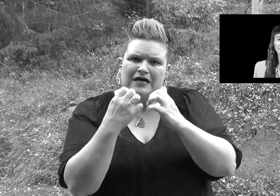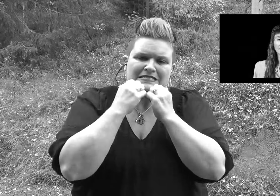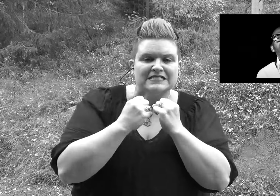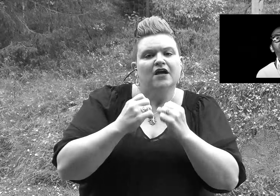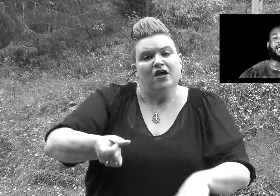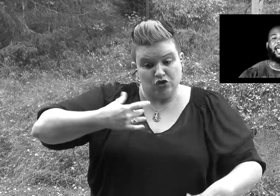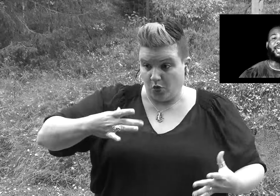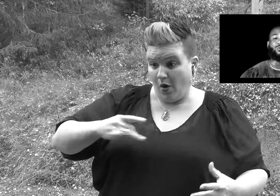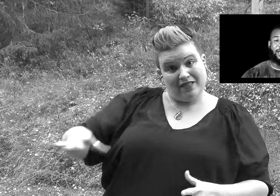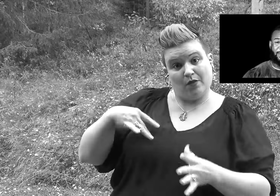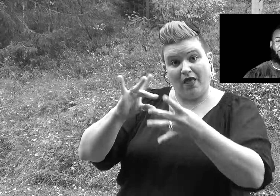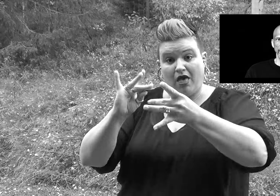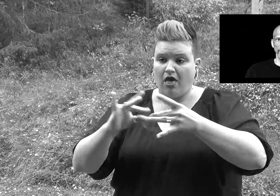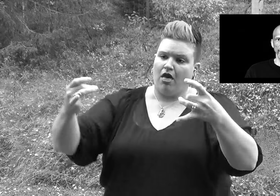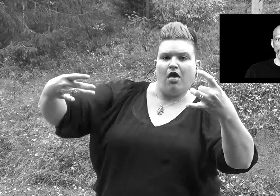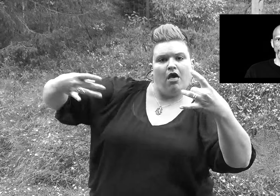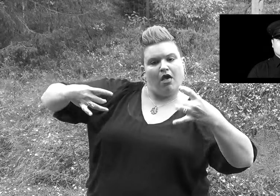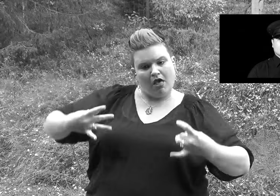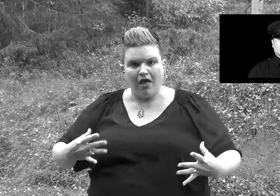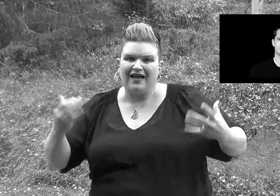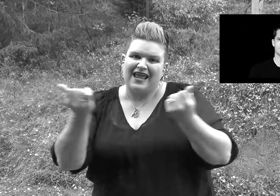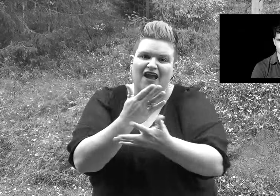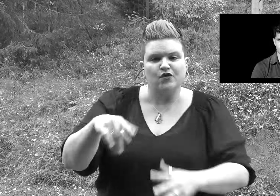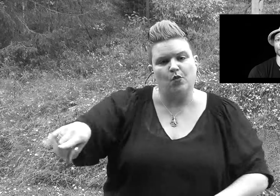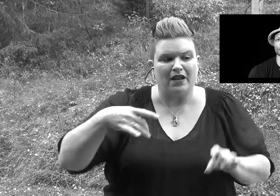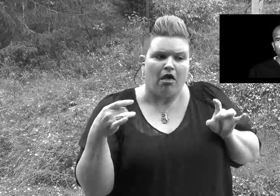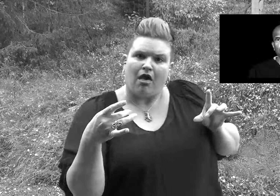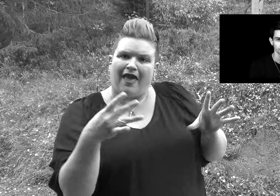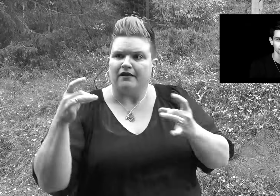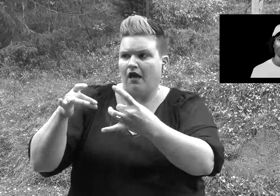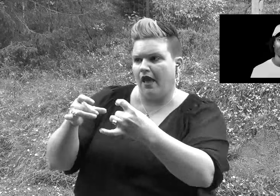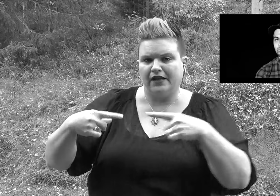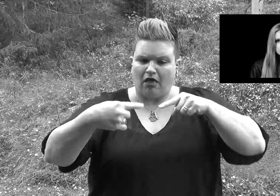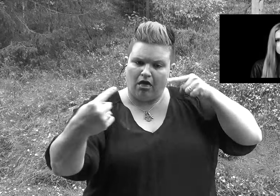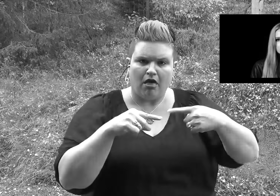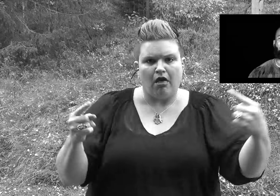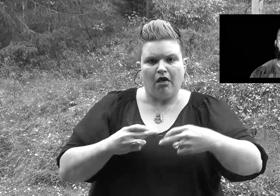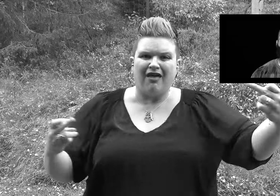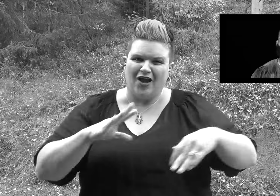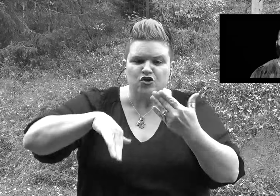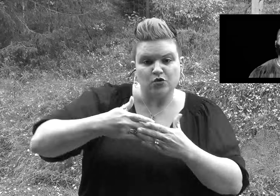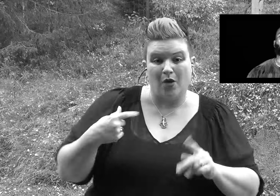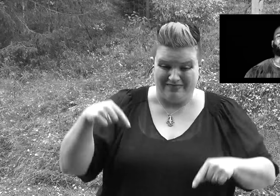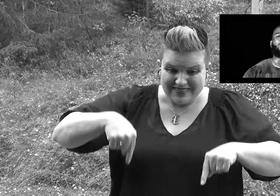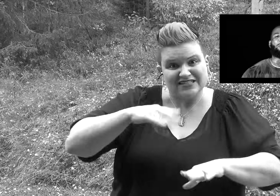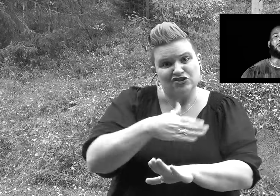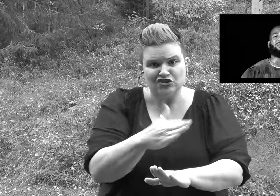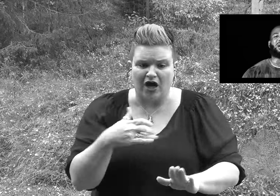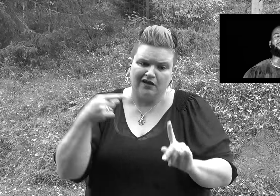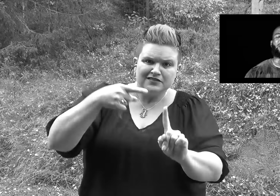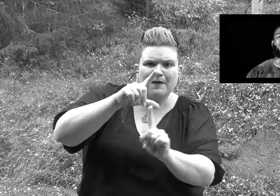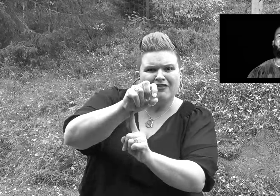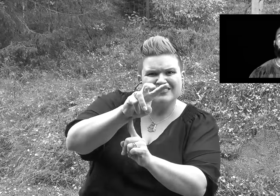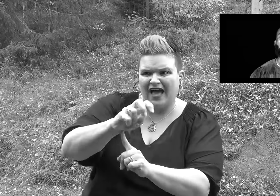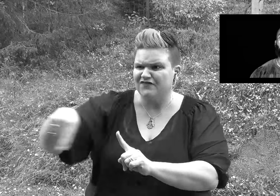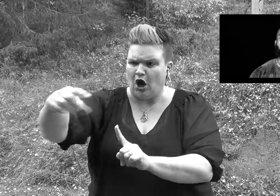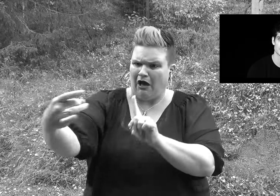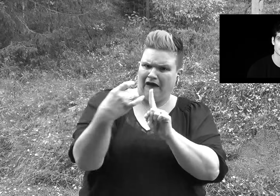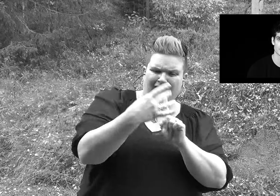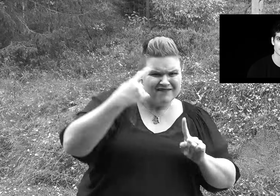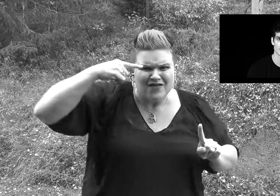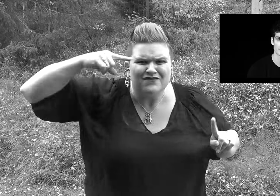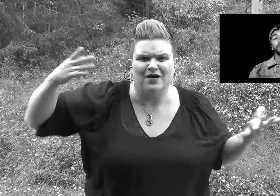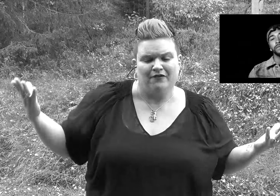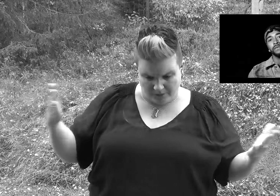You don't like what I'm saying Haterade, tall cases, everybody hates somebody Guess we all racist Black eyed peas do a song about love And y'all hate